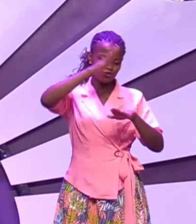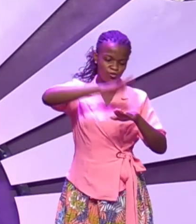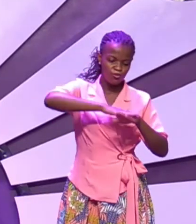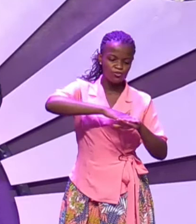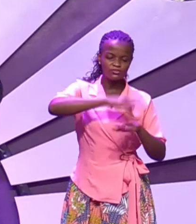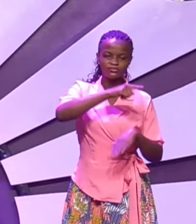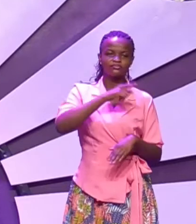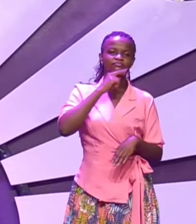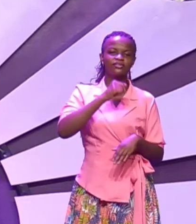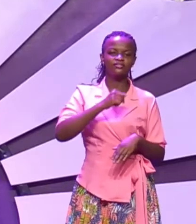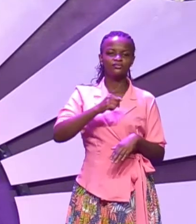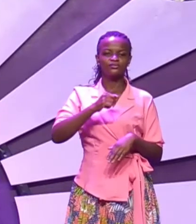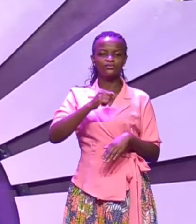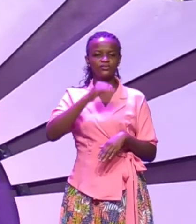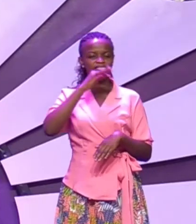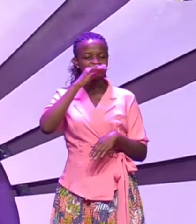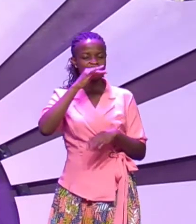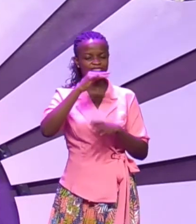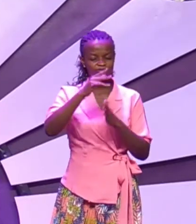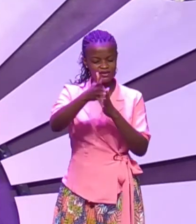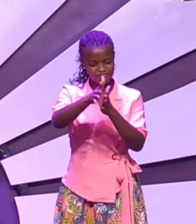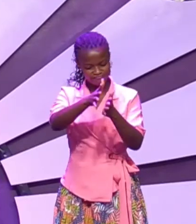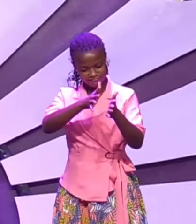the man spoke eloquently